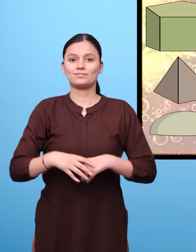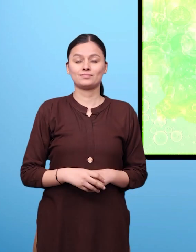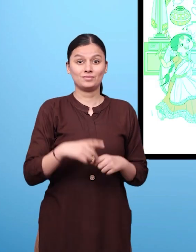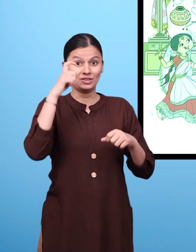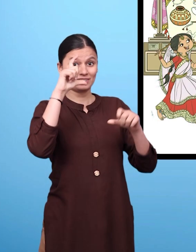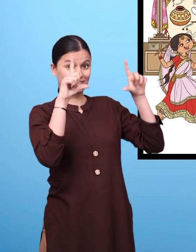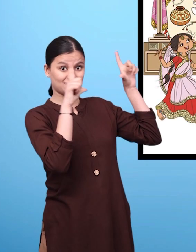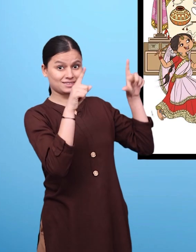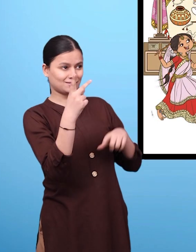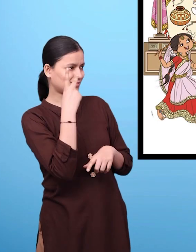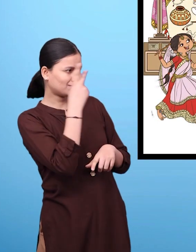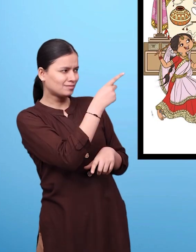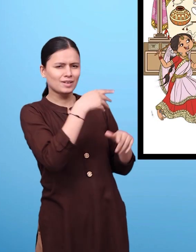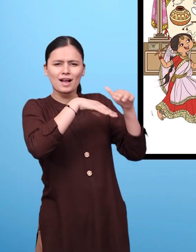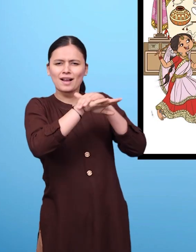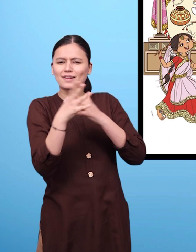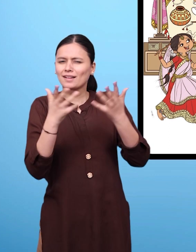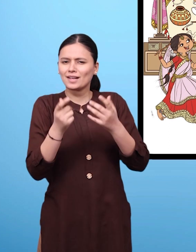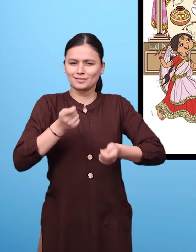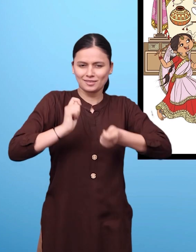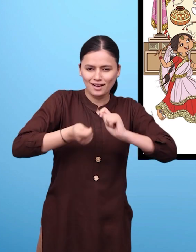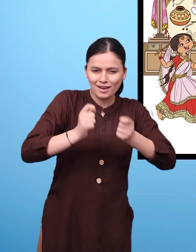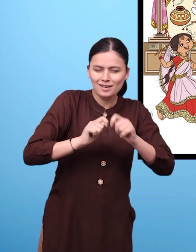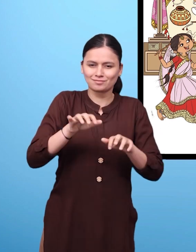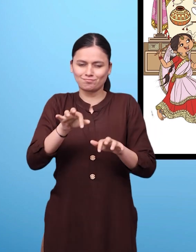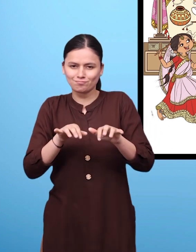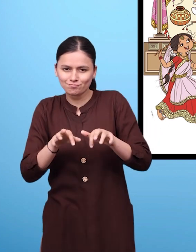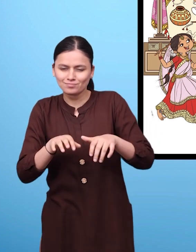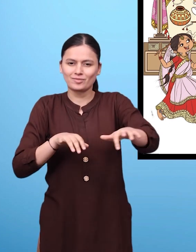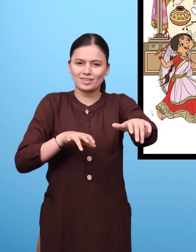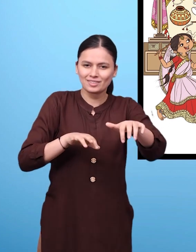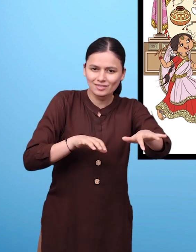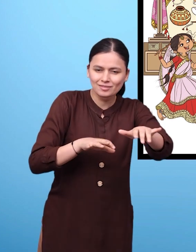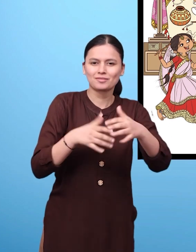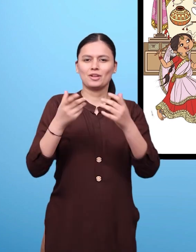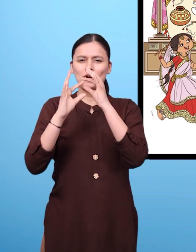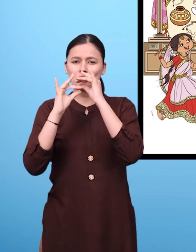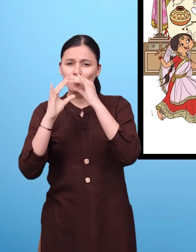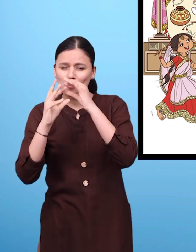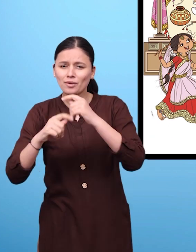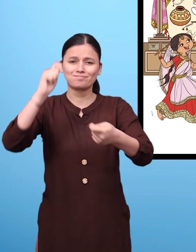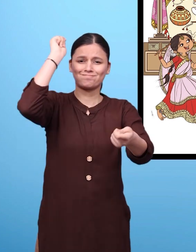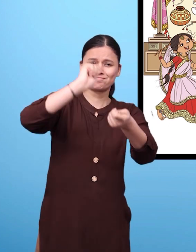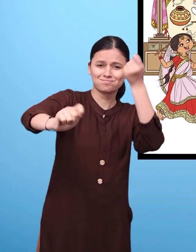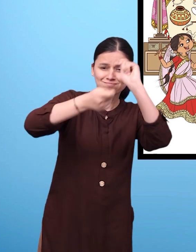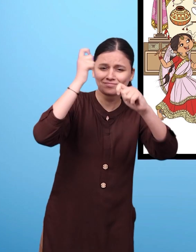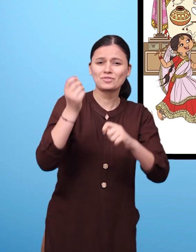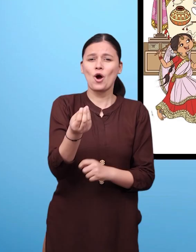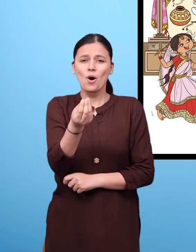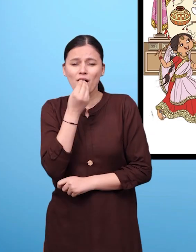On the page here, we can see a festival scene. Students are celebrating Garba. At the background, we